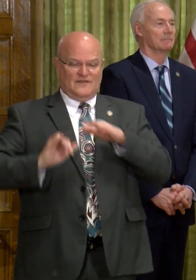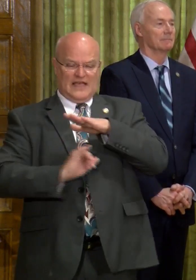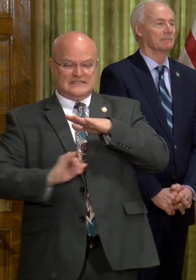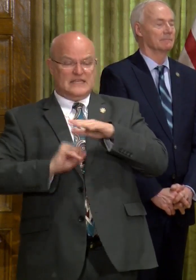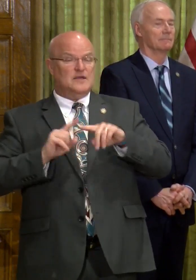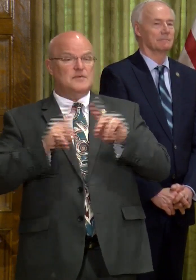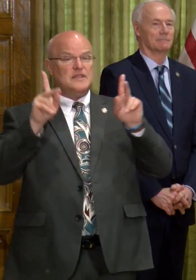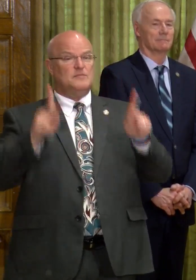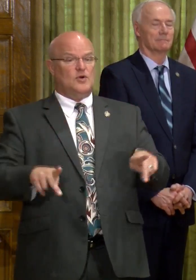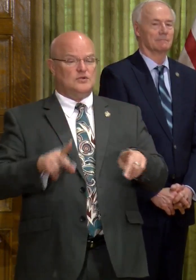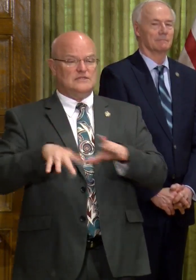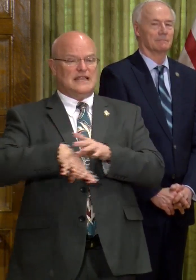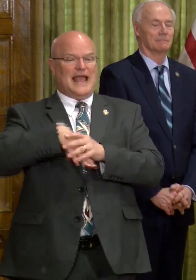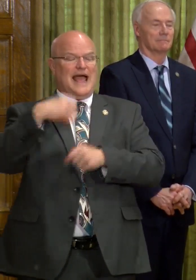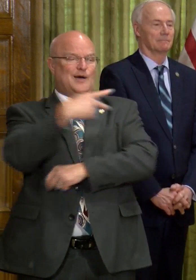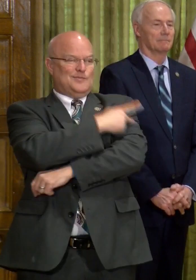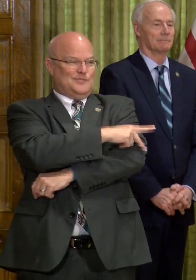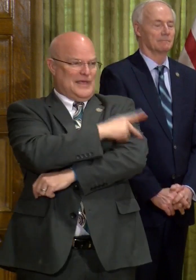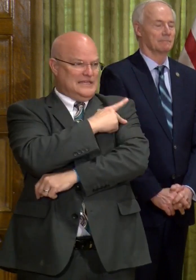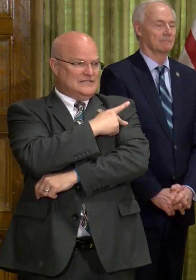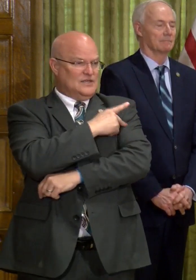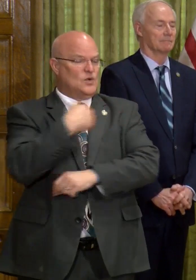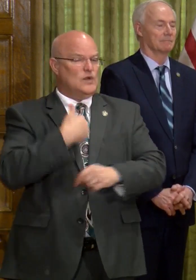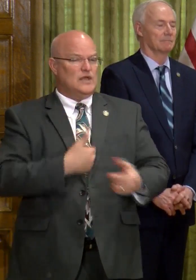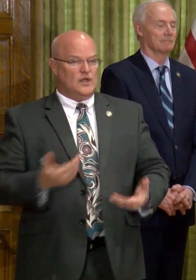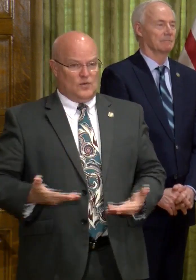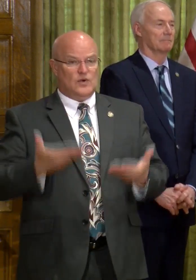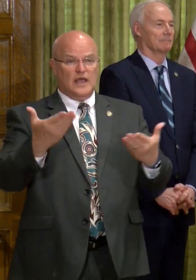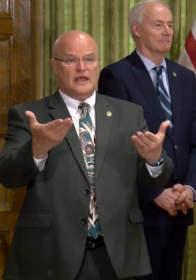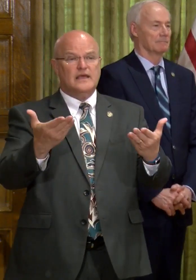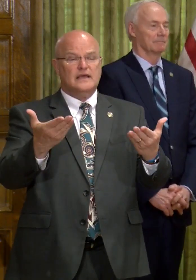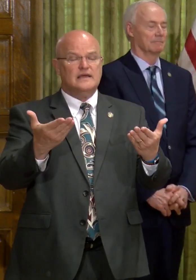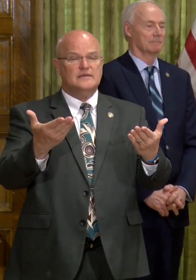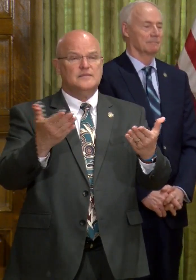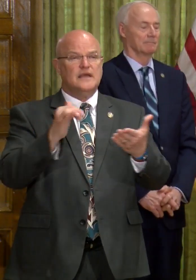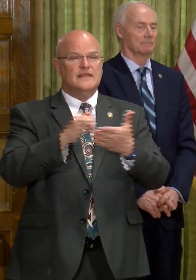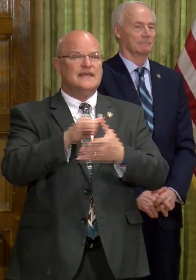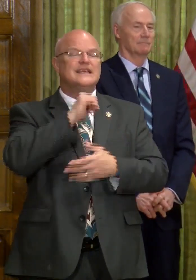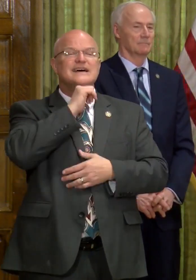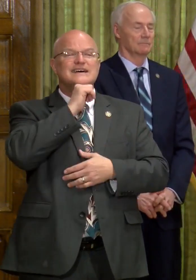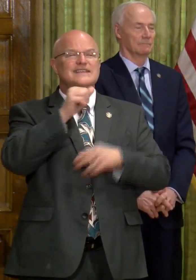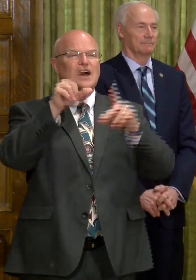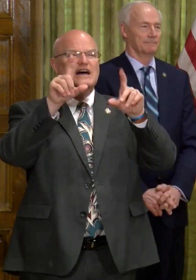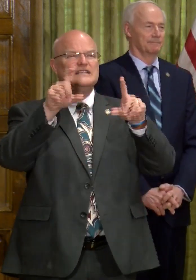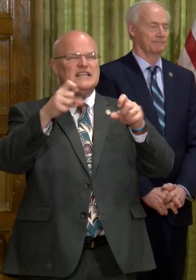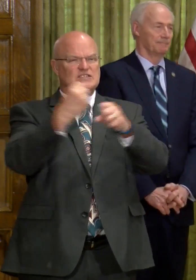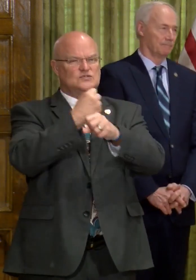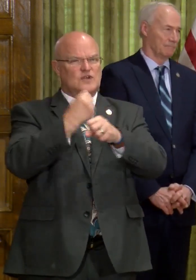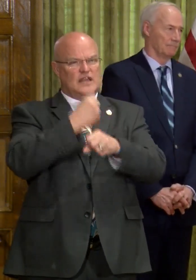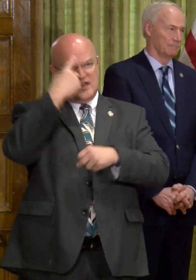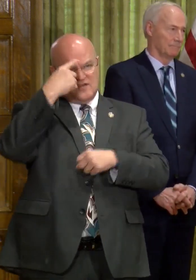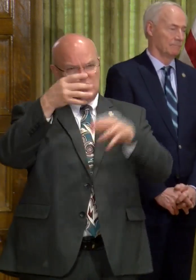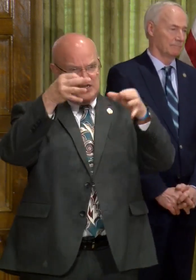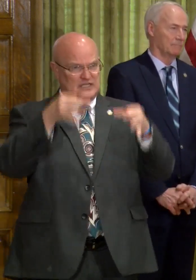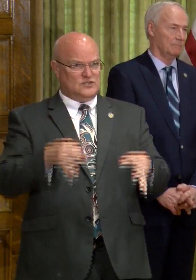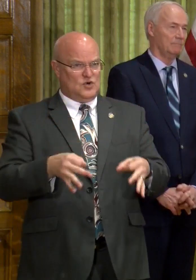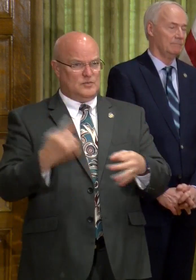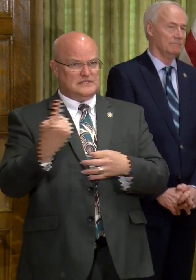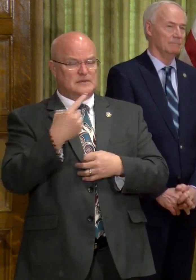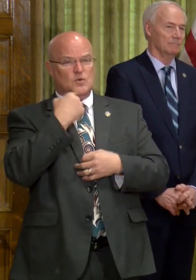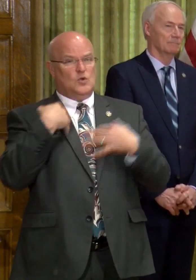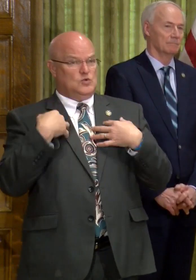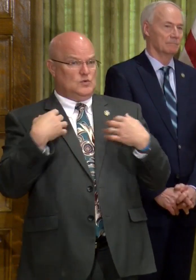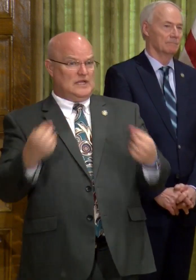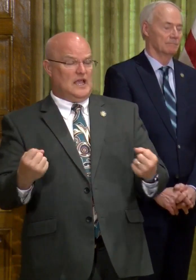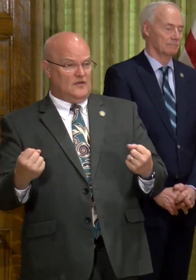But for those who are an outpatient, um, uh, we recommend, um, a non-test strategy for, uh, determining someone